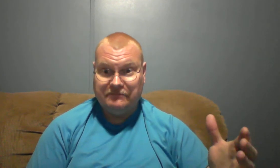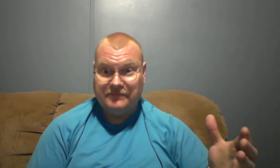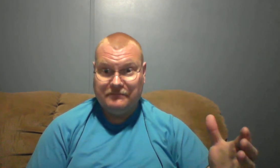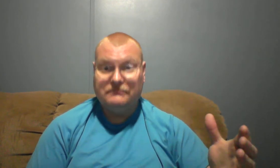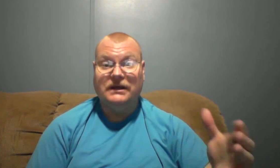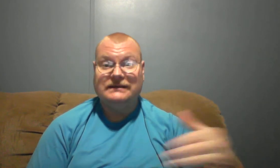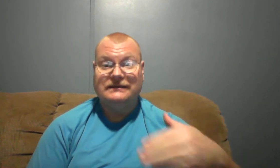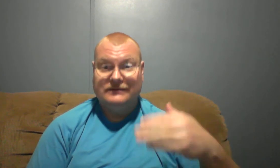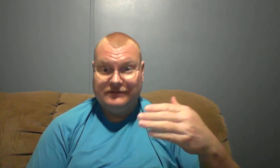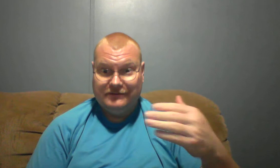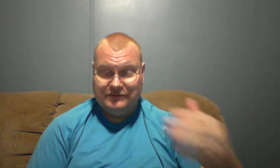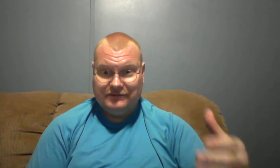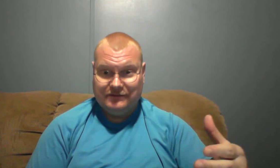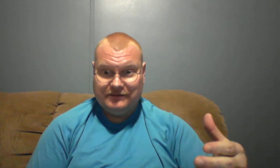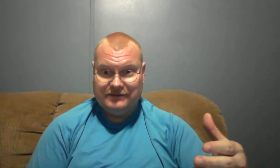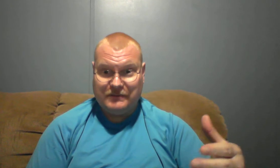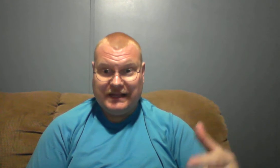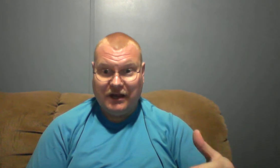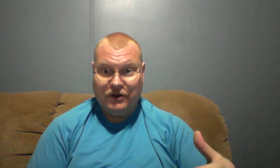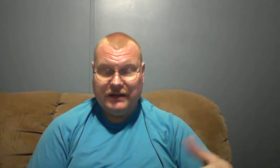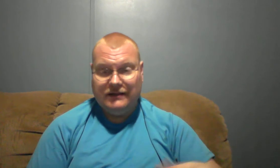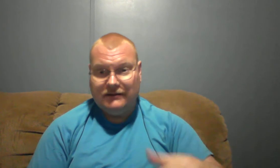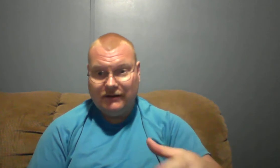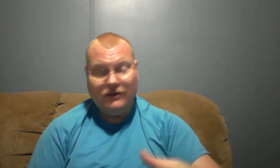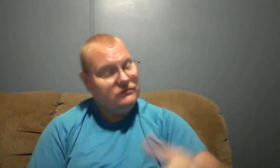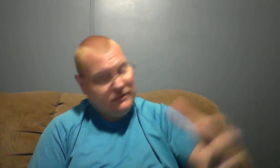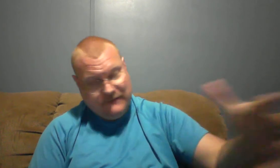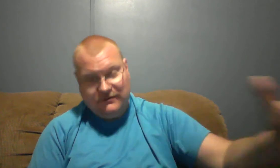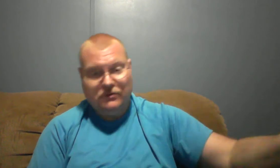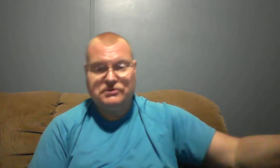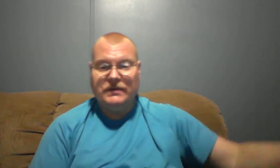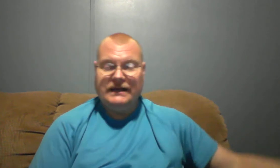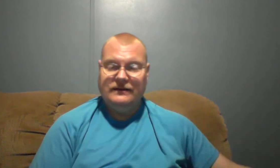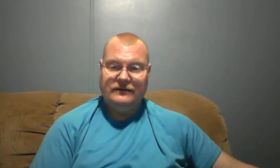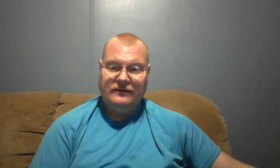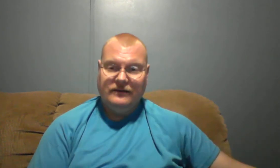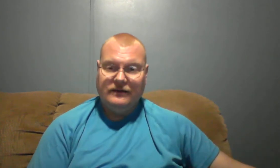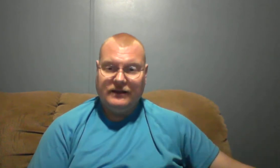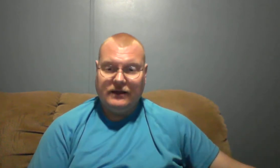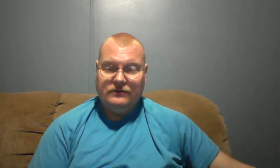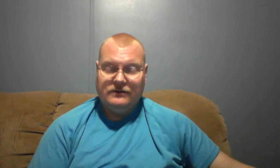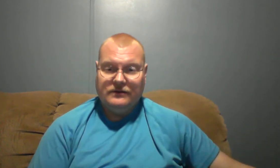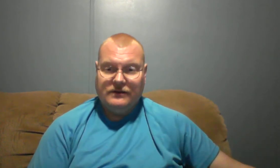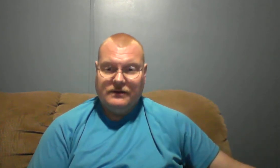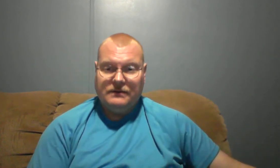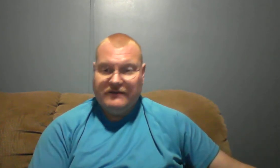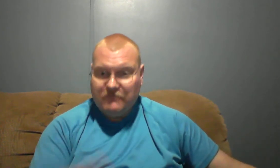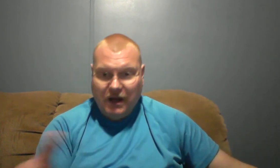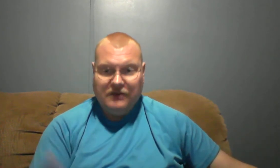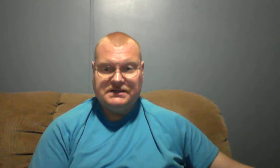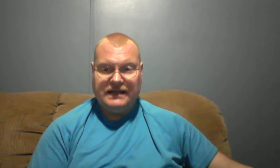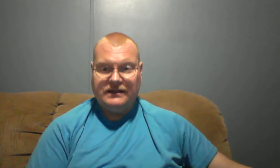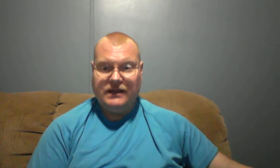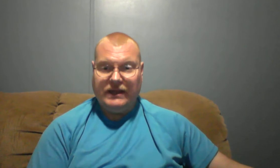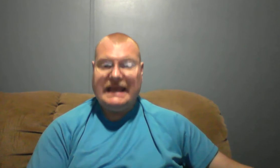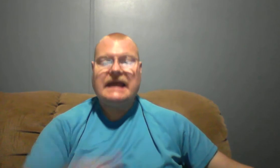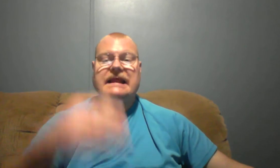but to be in a hurry no whenever the lord's ready you know even Paul said it you know he had a